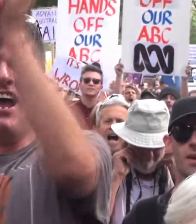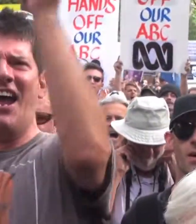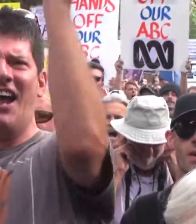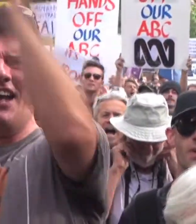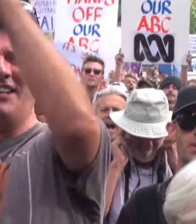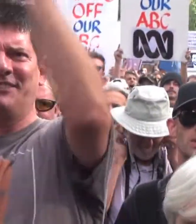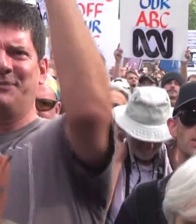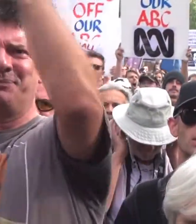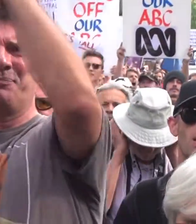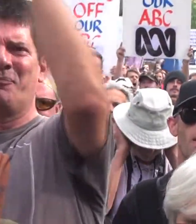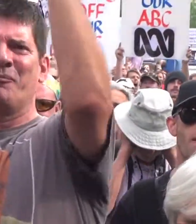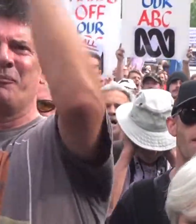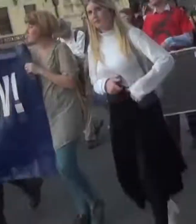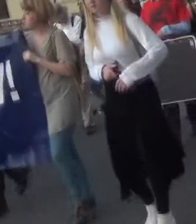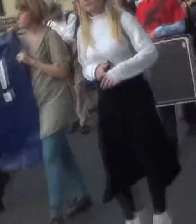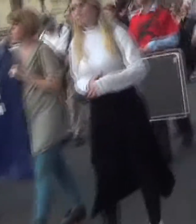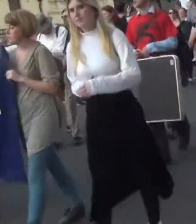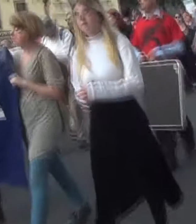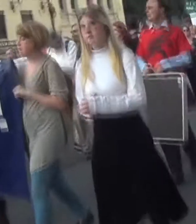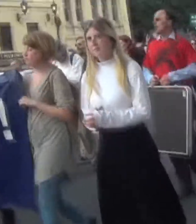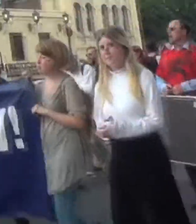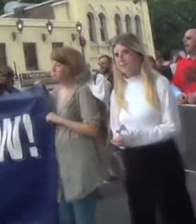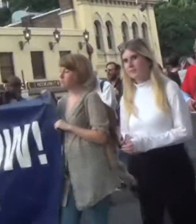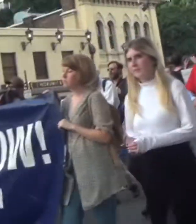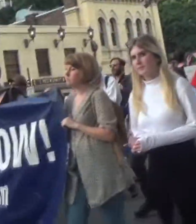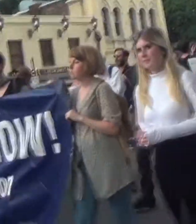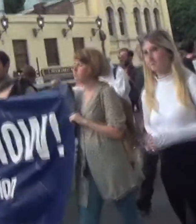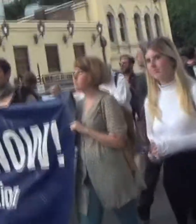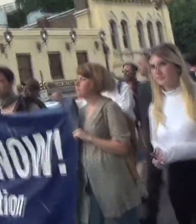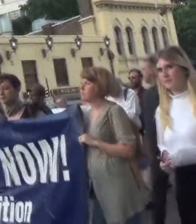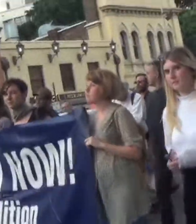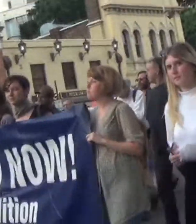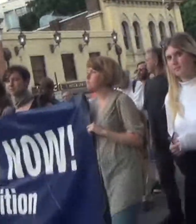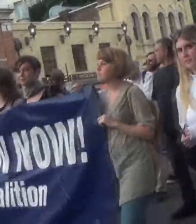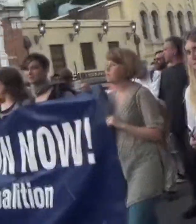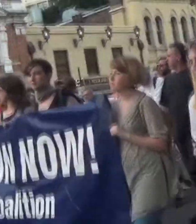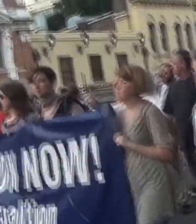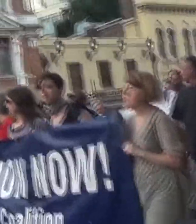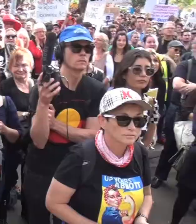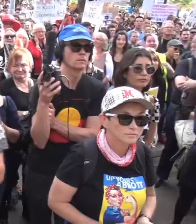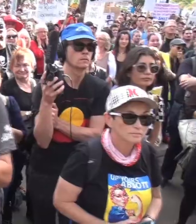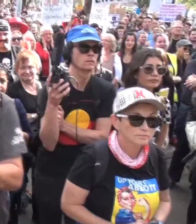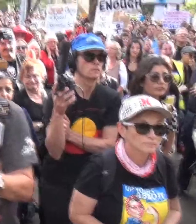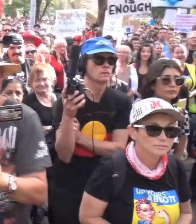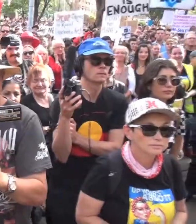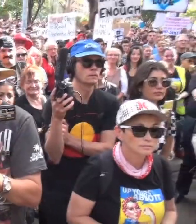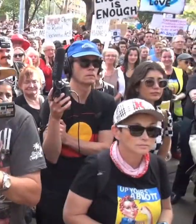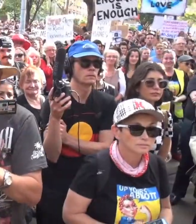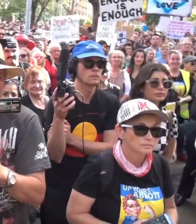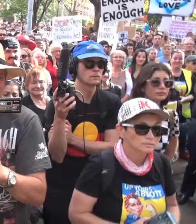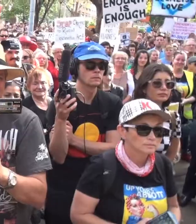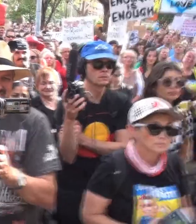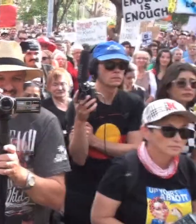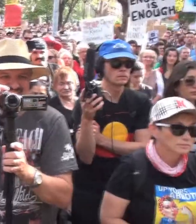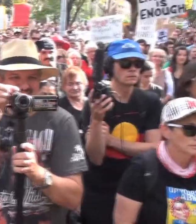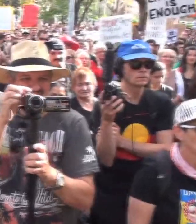Because just remember Australia, if they can do it to refugees on Manus Island, they'll do it to you.